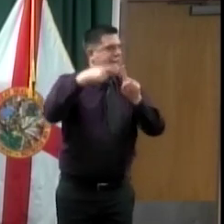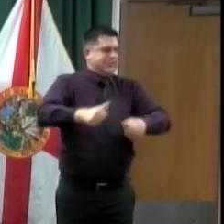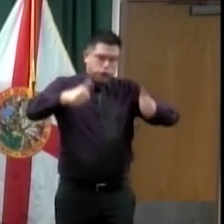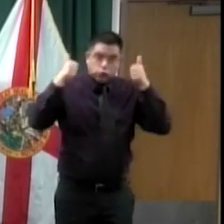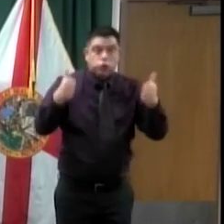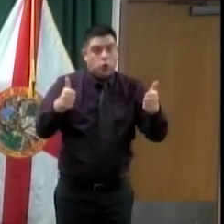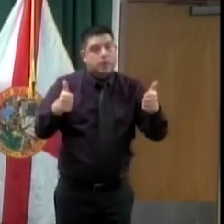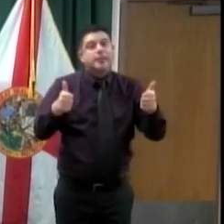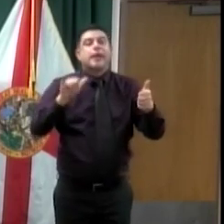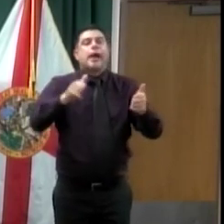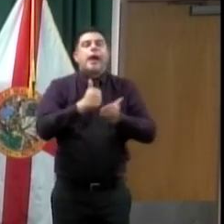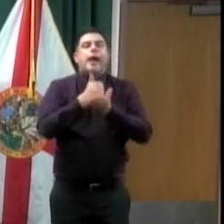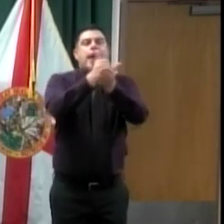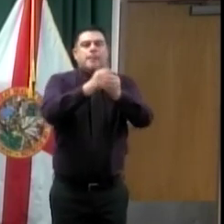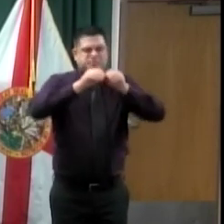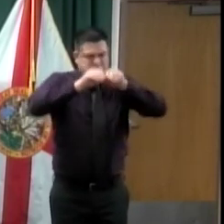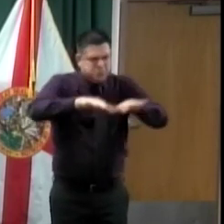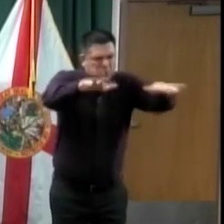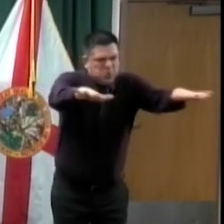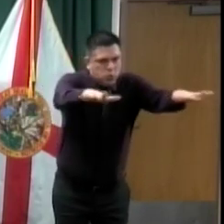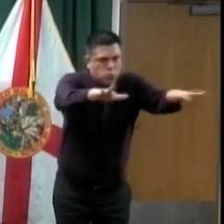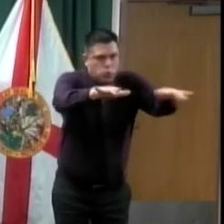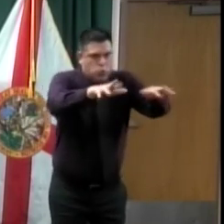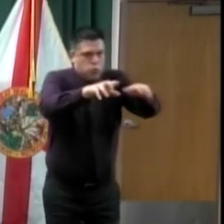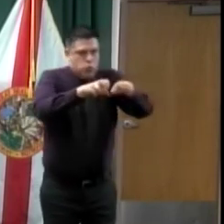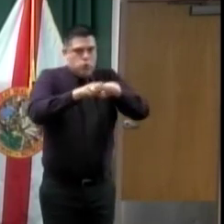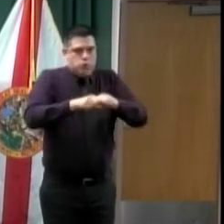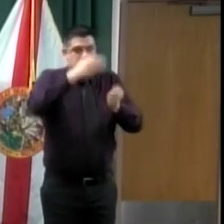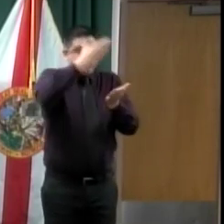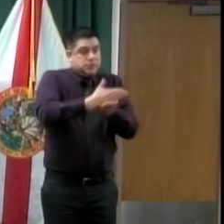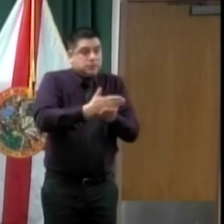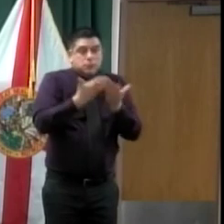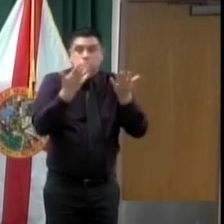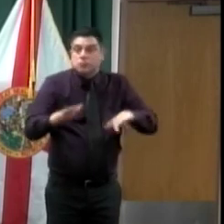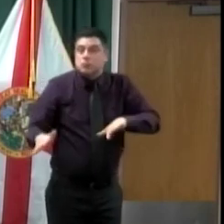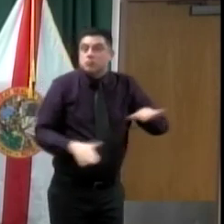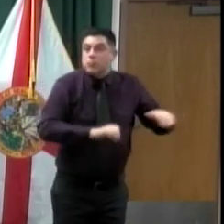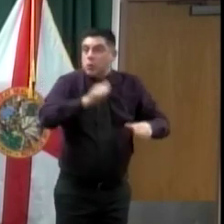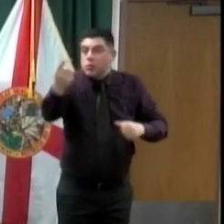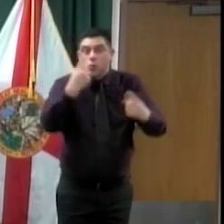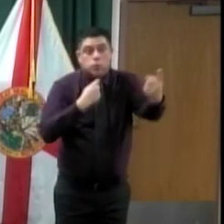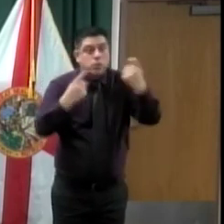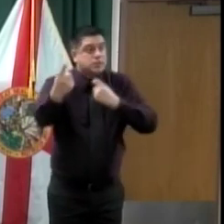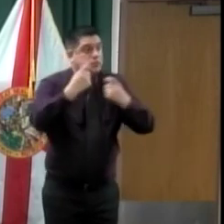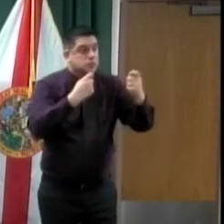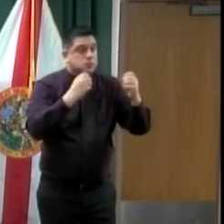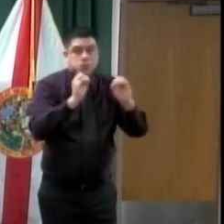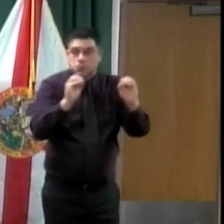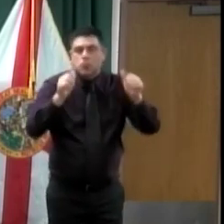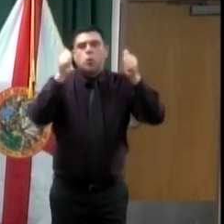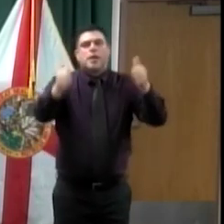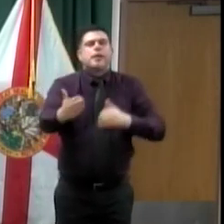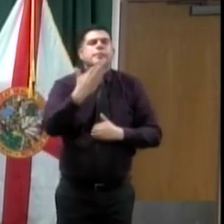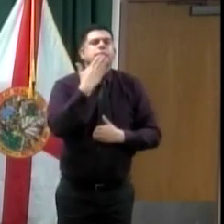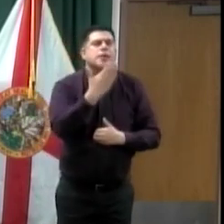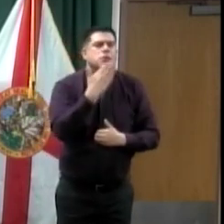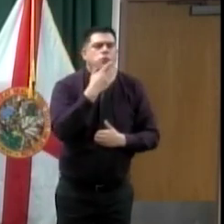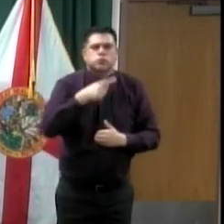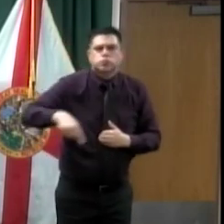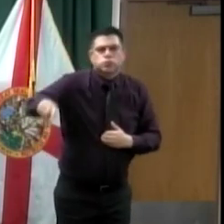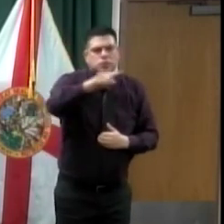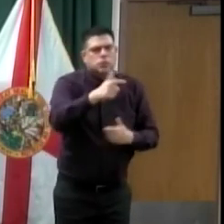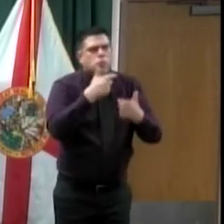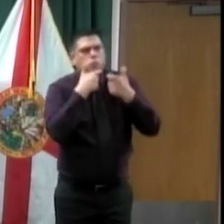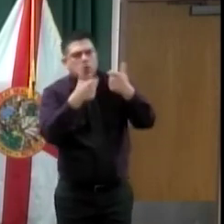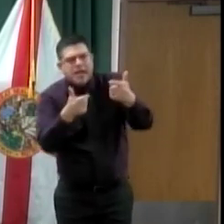Anything else? Well again, I want to thank everybody for attending. Thanks and thank you all in the media for being patient and being here to help us get out the message.